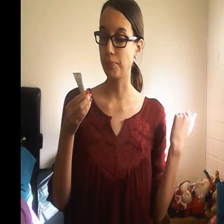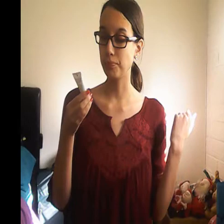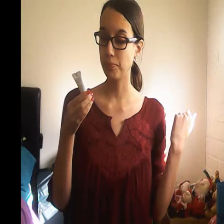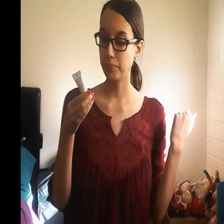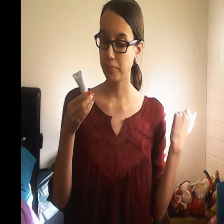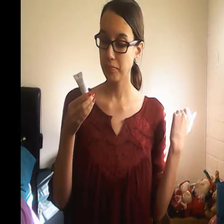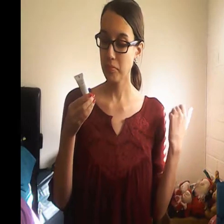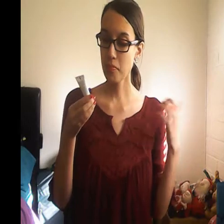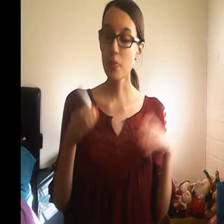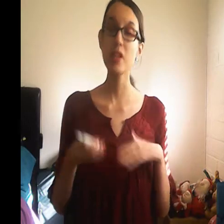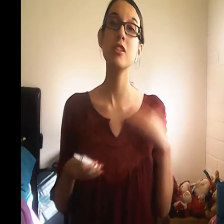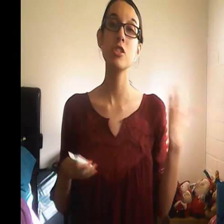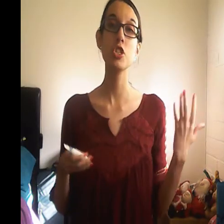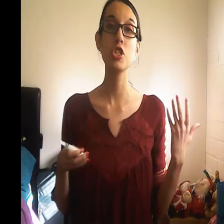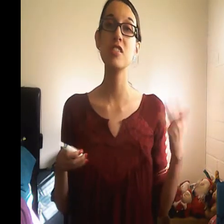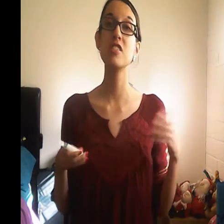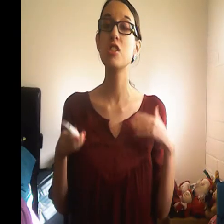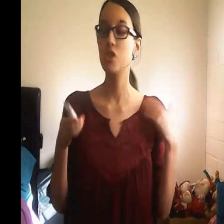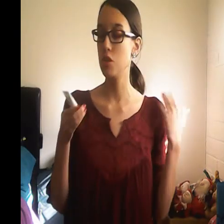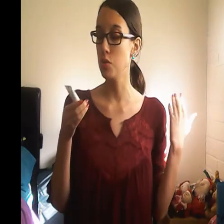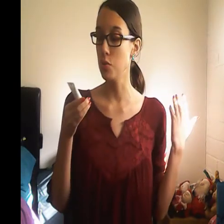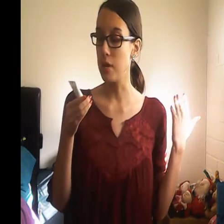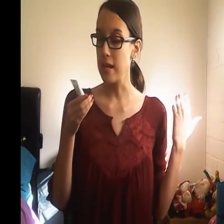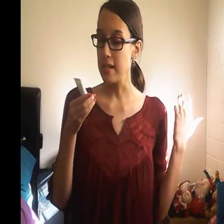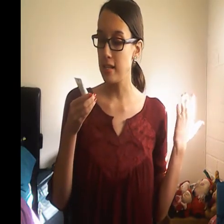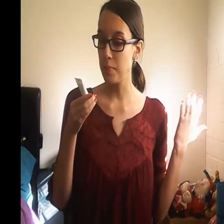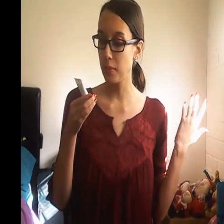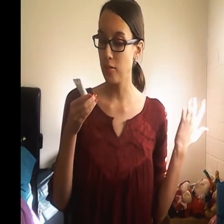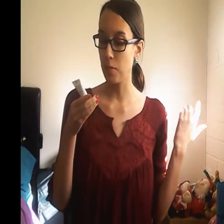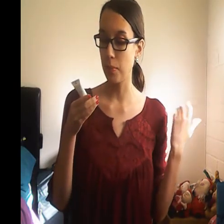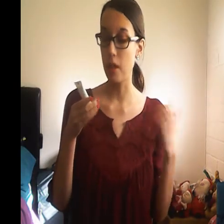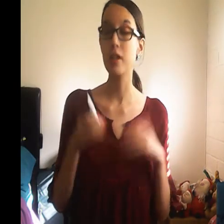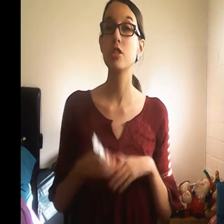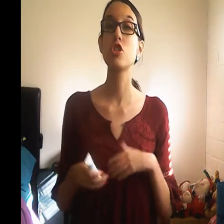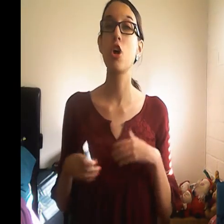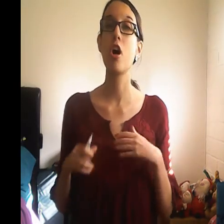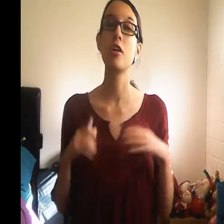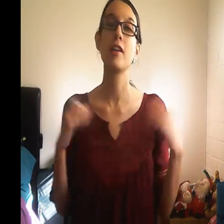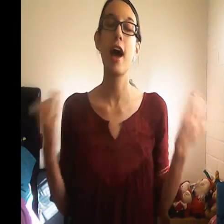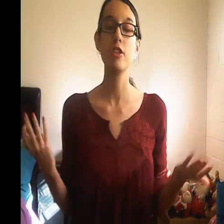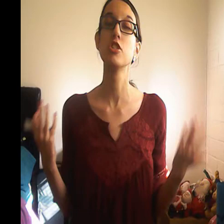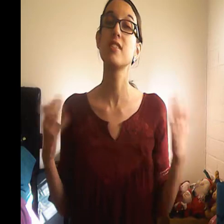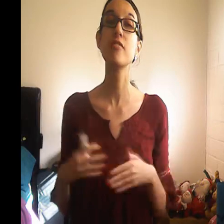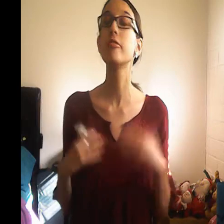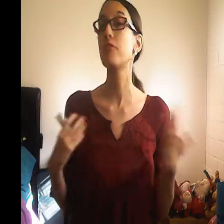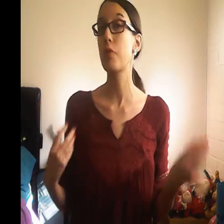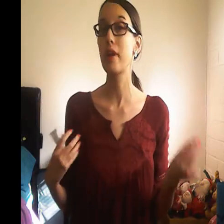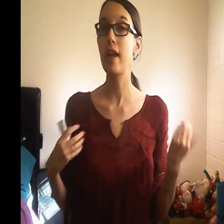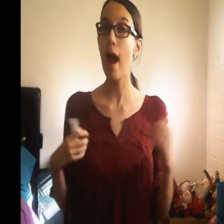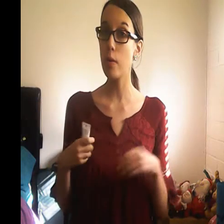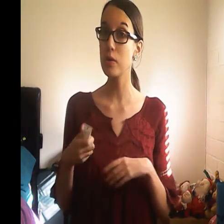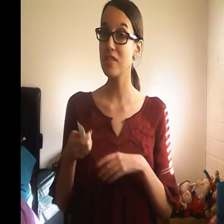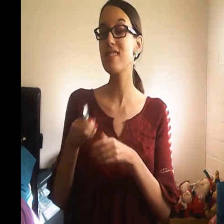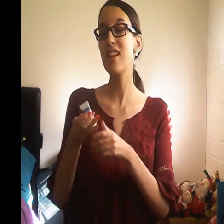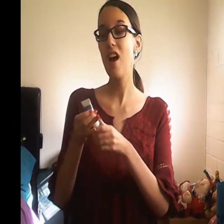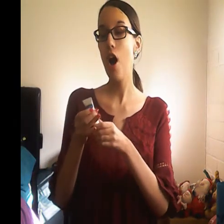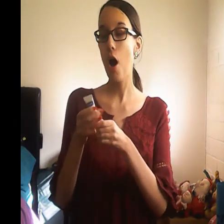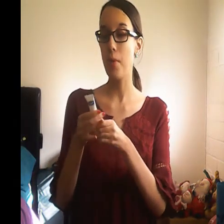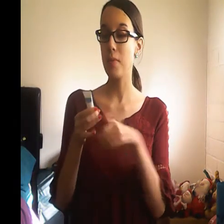it nourishes to deeply replenish on hydrated skin for 48 hours um